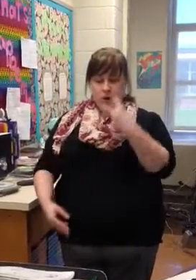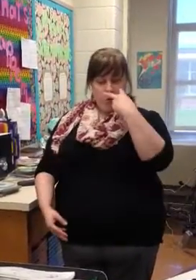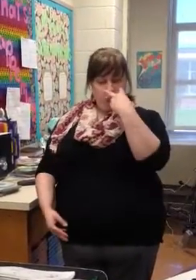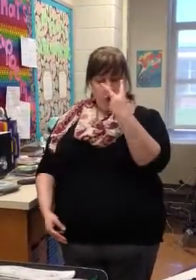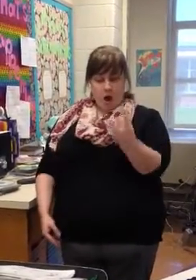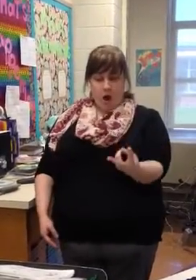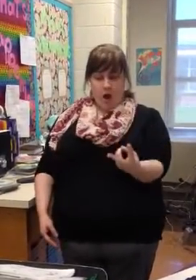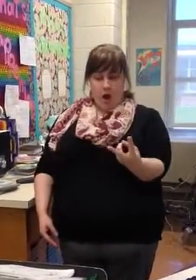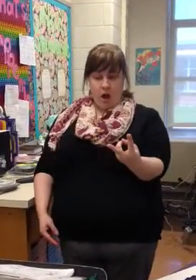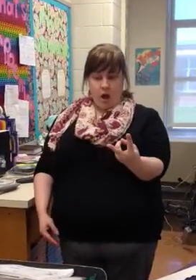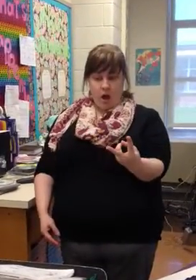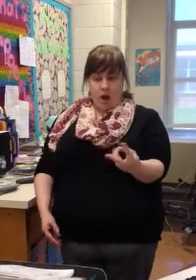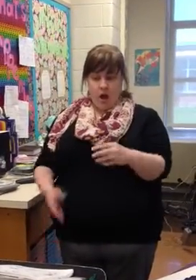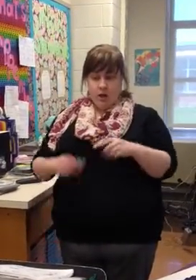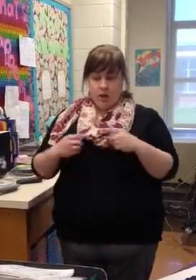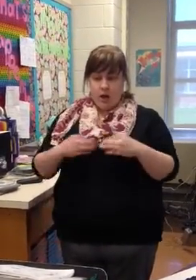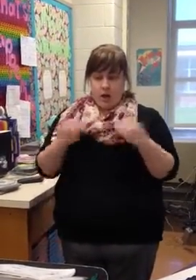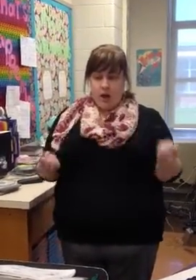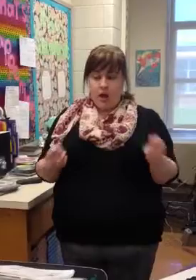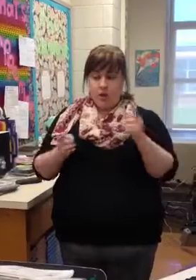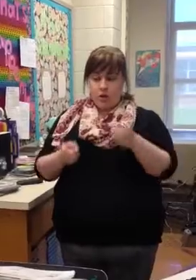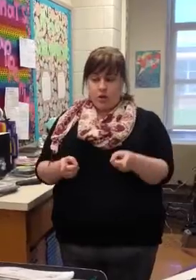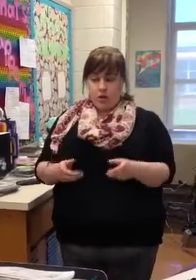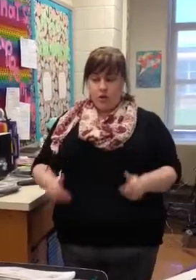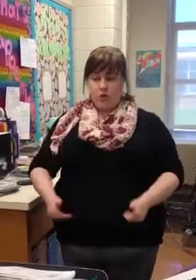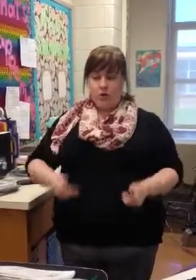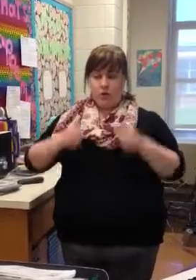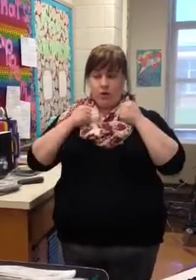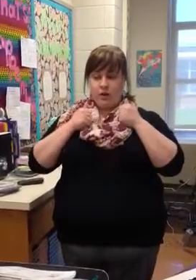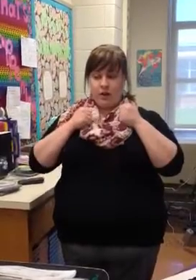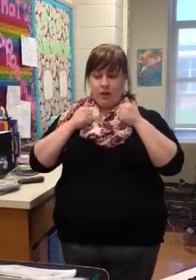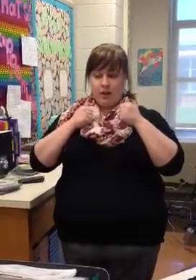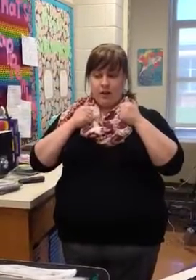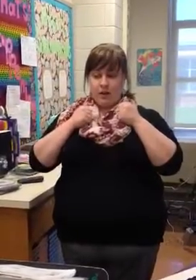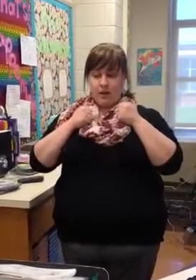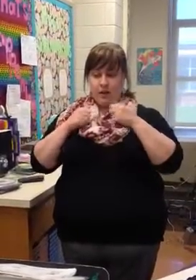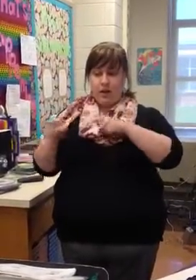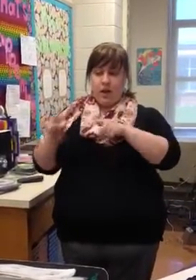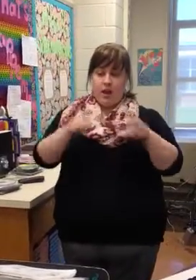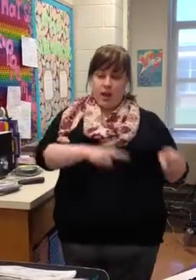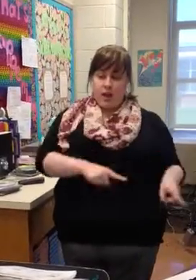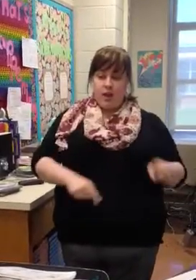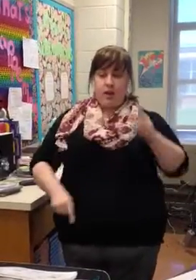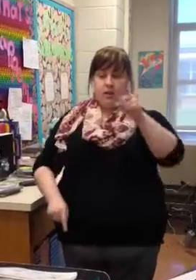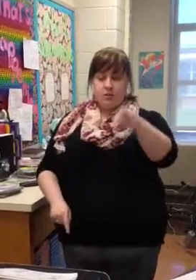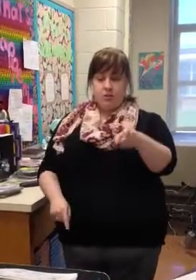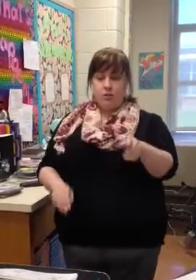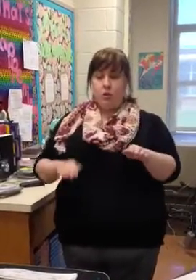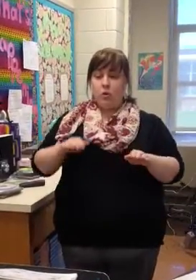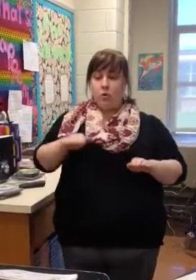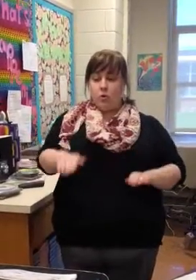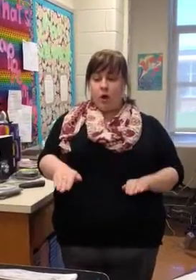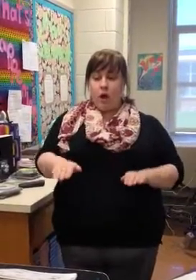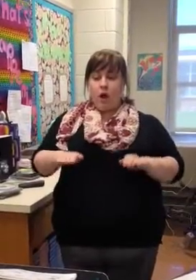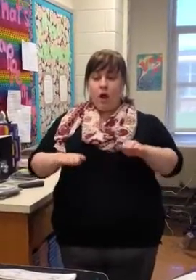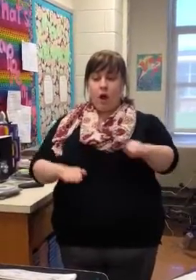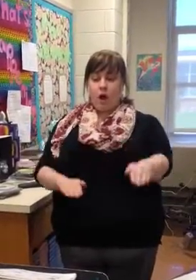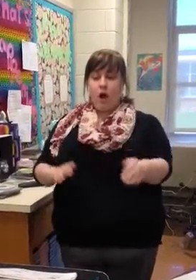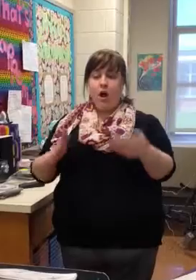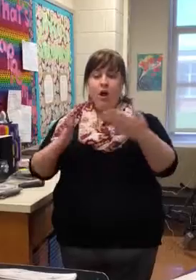Watch how you tell As you walk